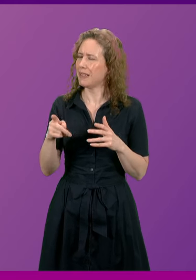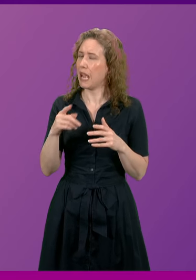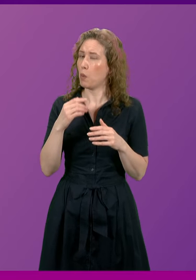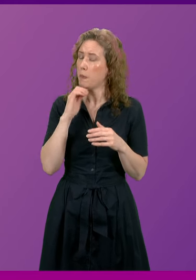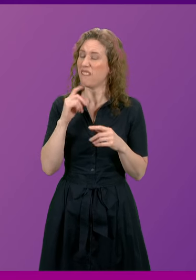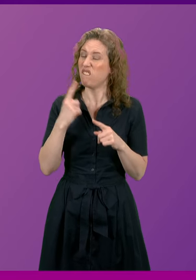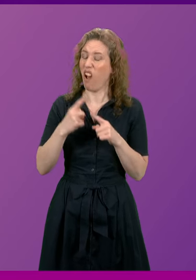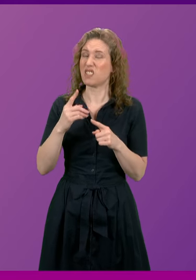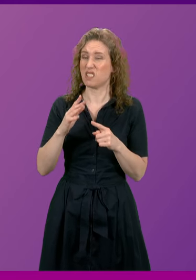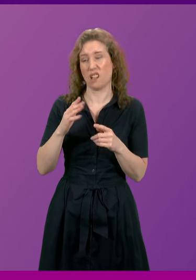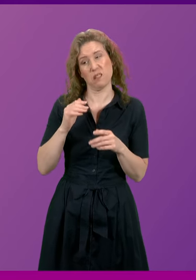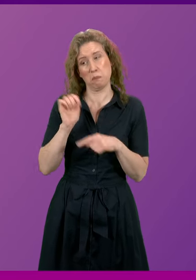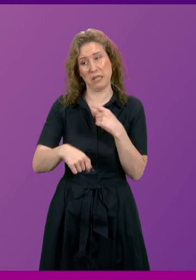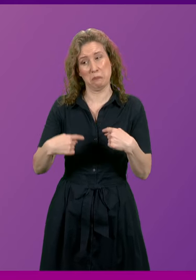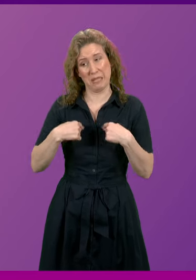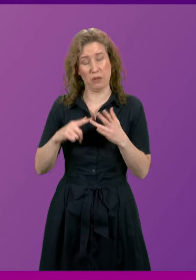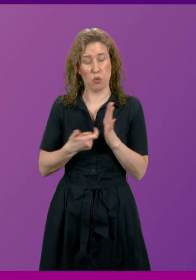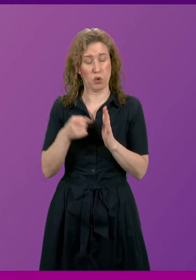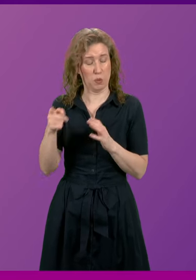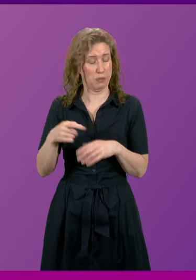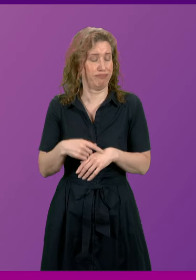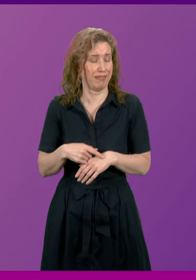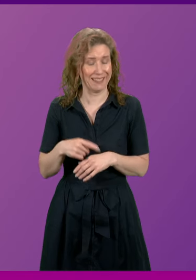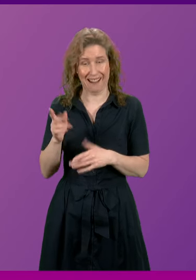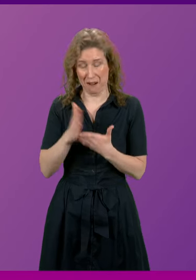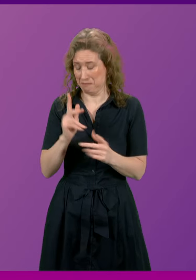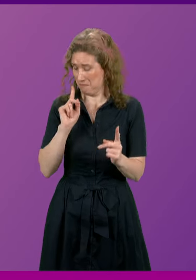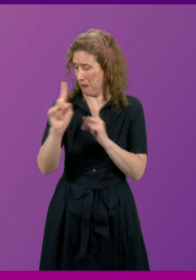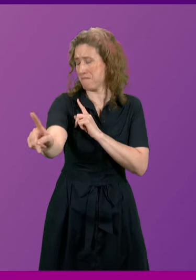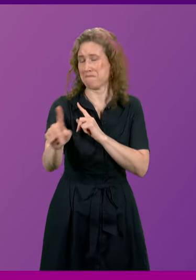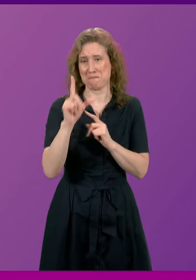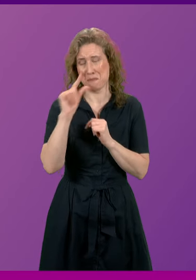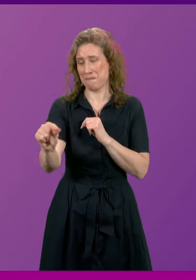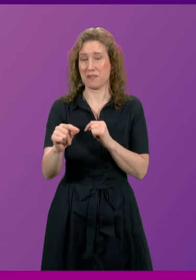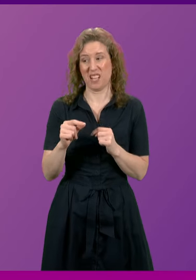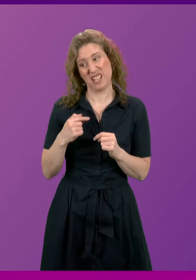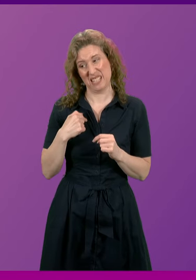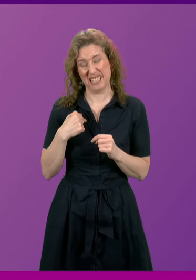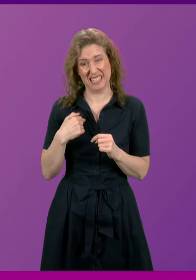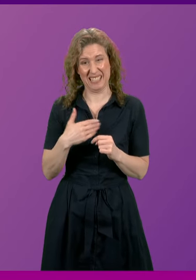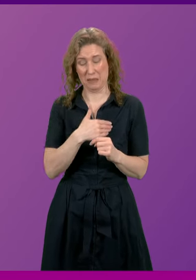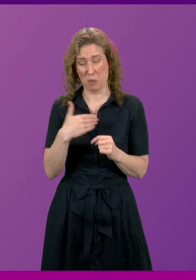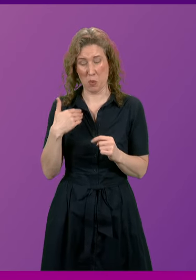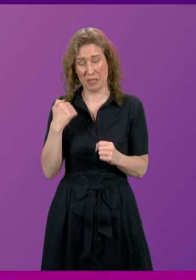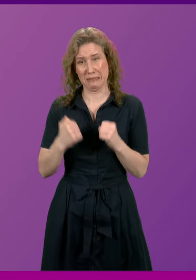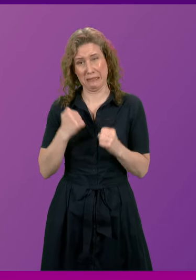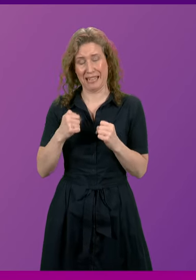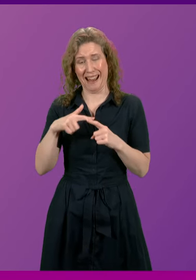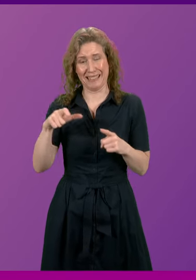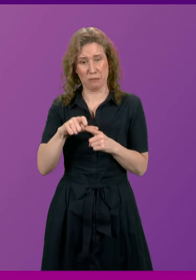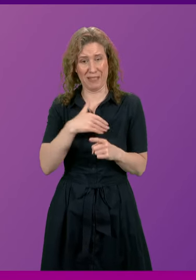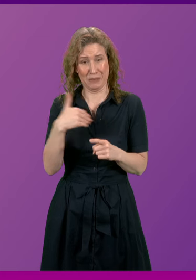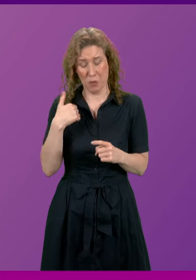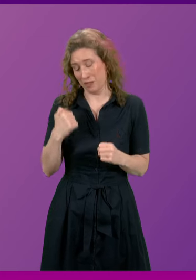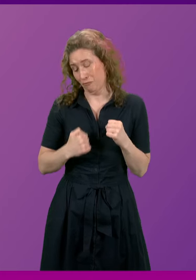than both he and I if I may say so and they're certainly a great deal faster than I was running through the centre of Edinburgh this